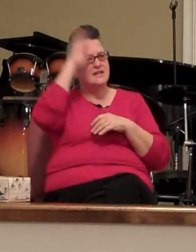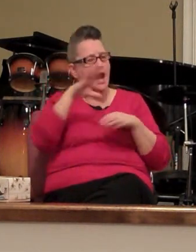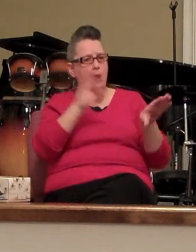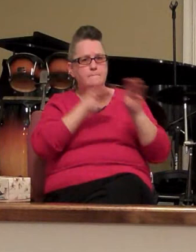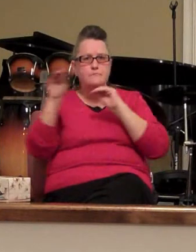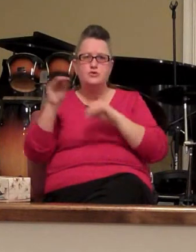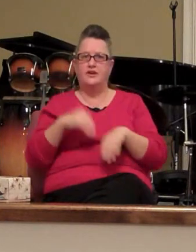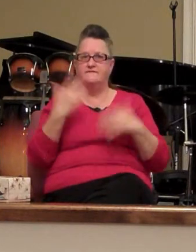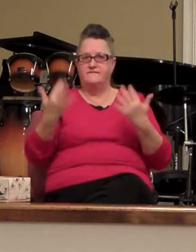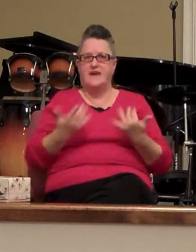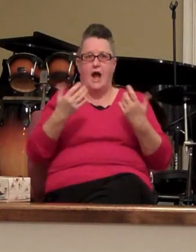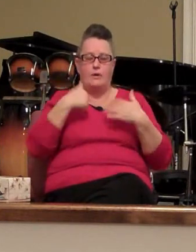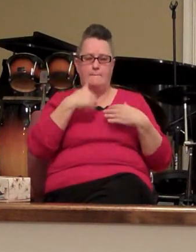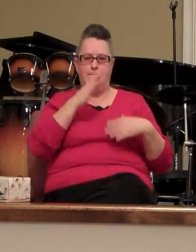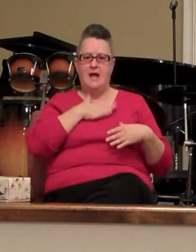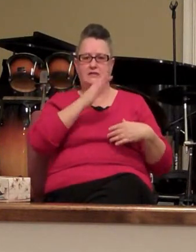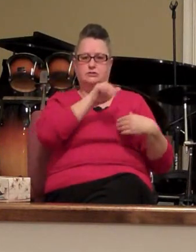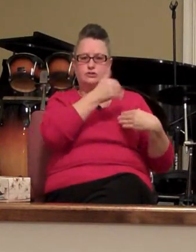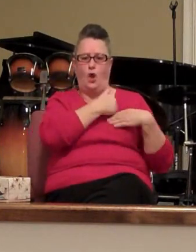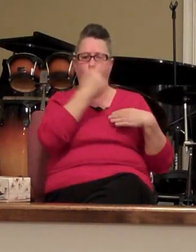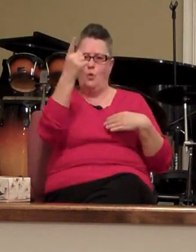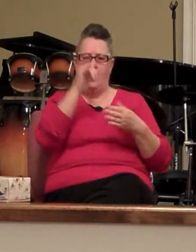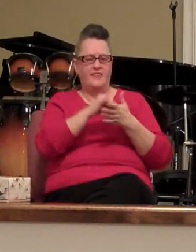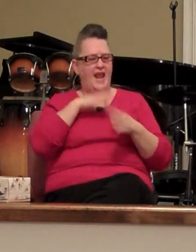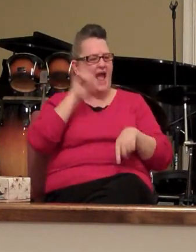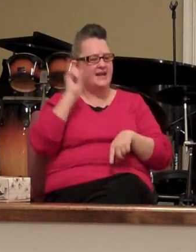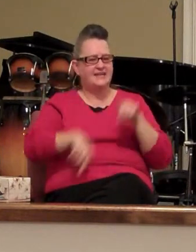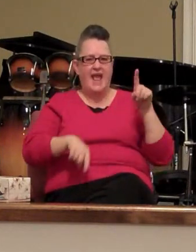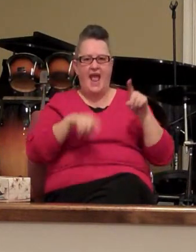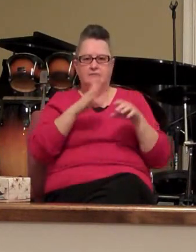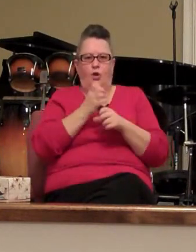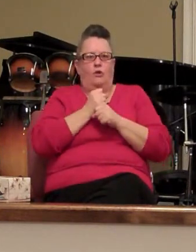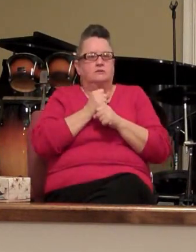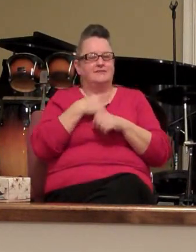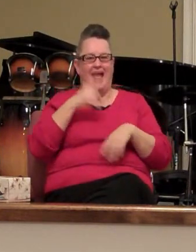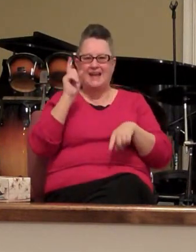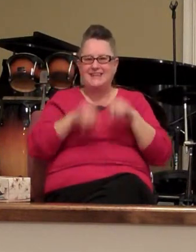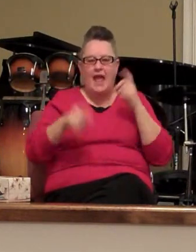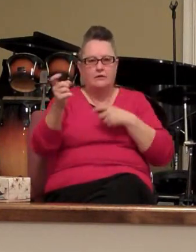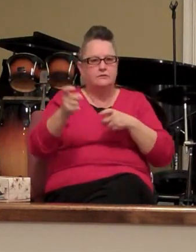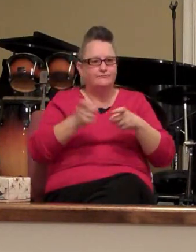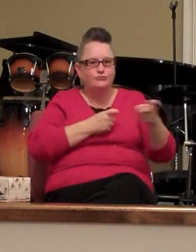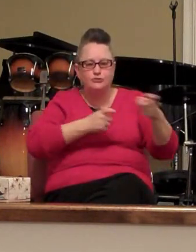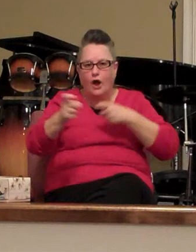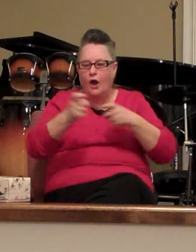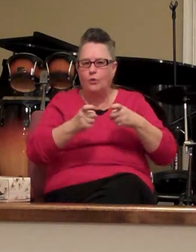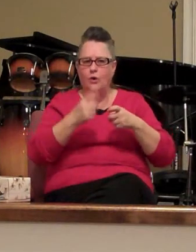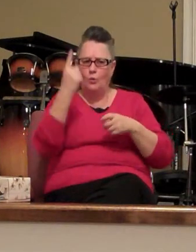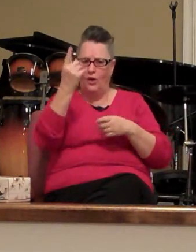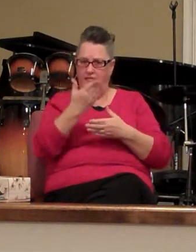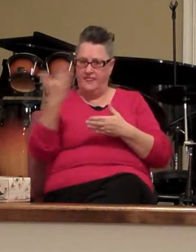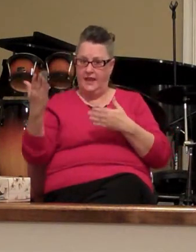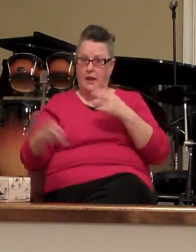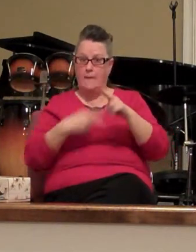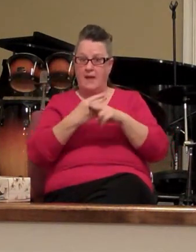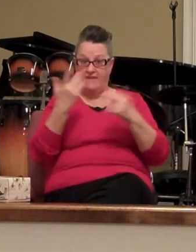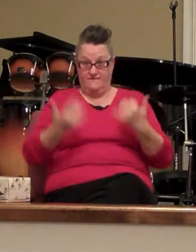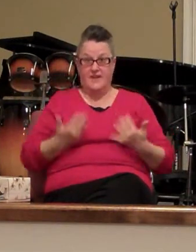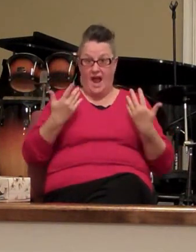in my soul one that I can't contain that I can't control one thing about fires is that